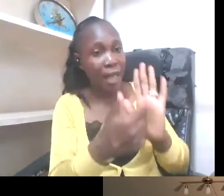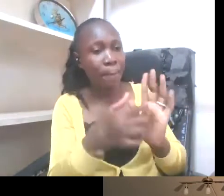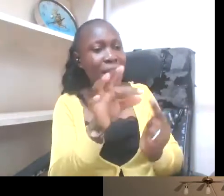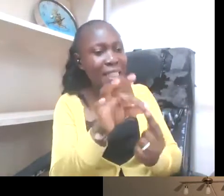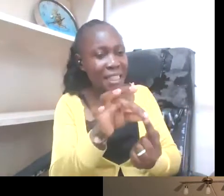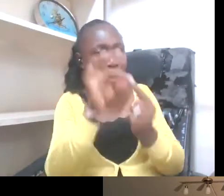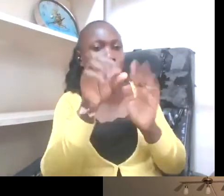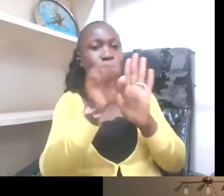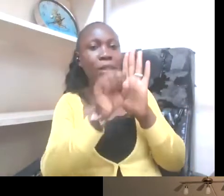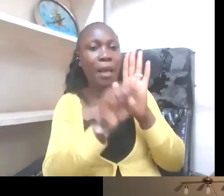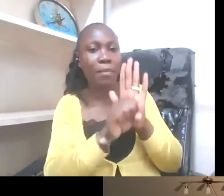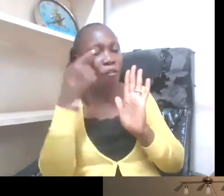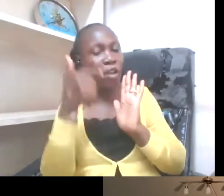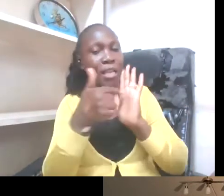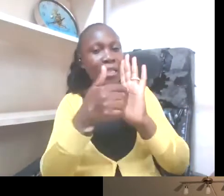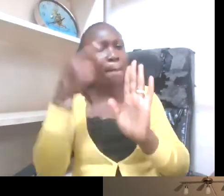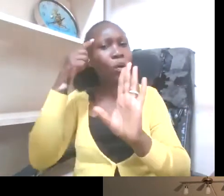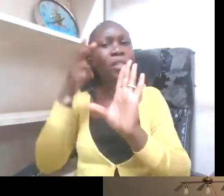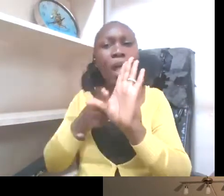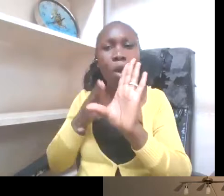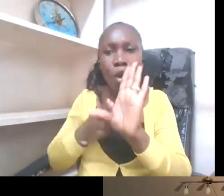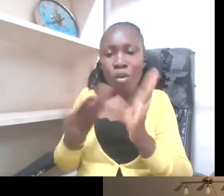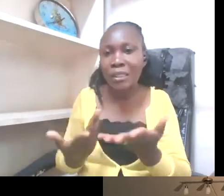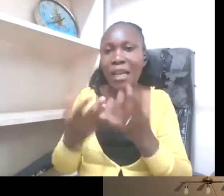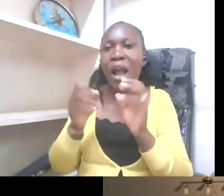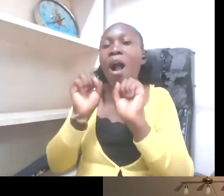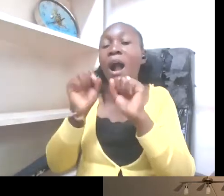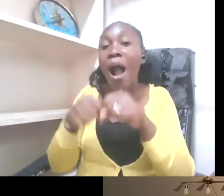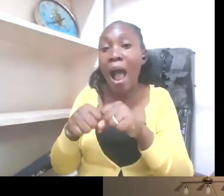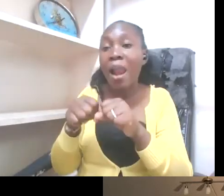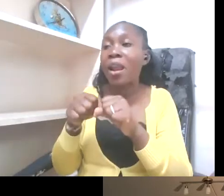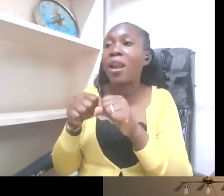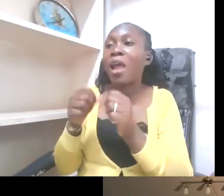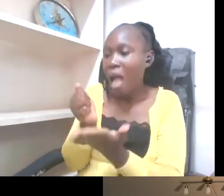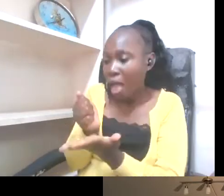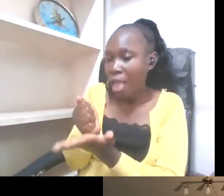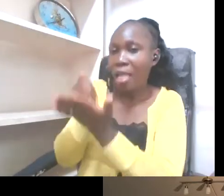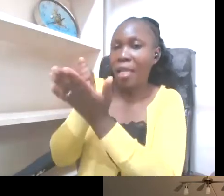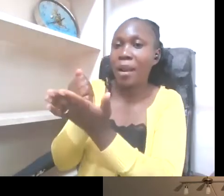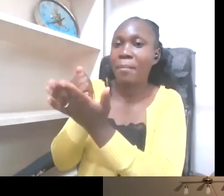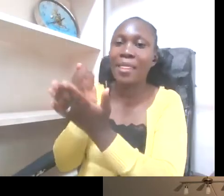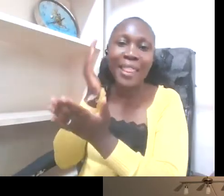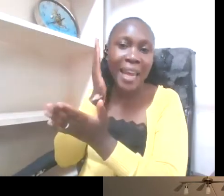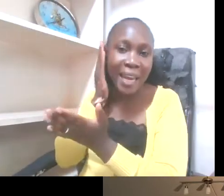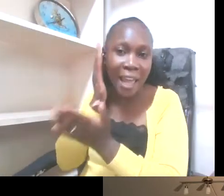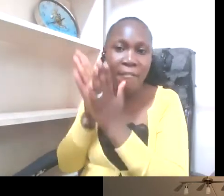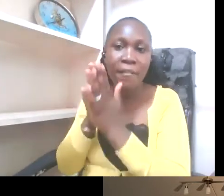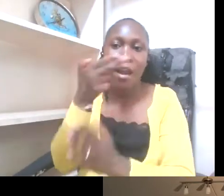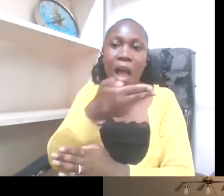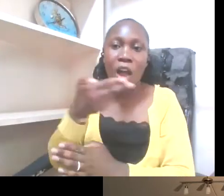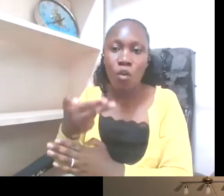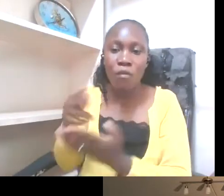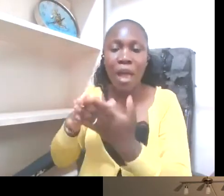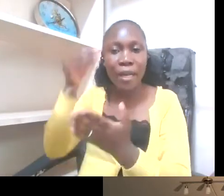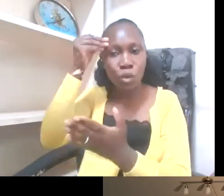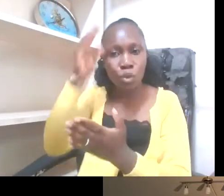like psychology, so that they, they can assist the deaf and hard of hearing students to efficiently learn and to